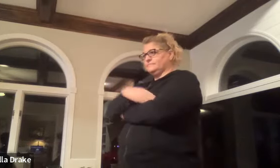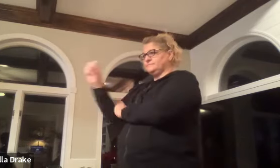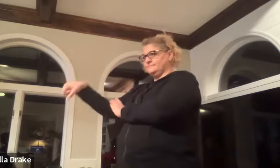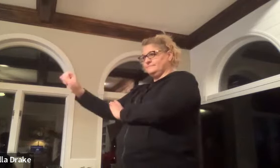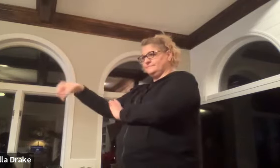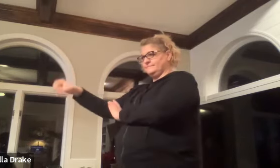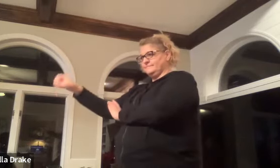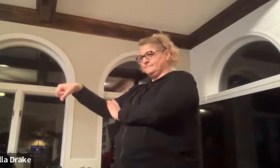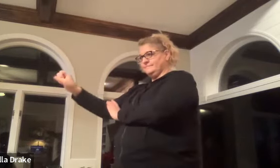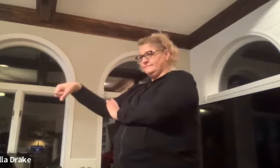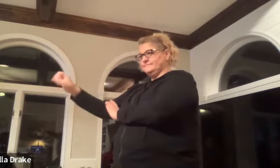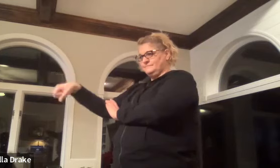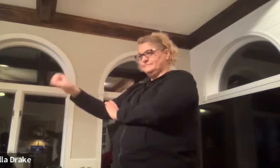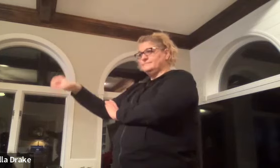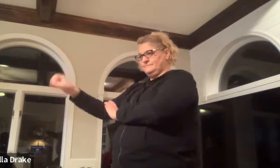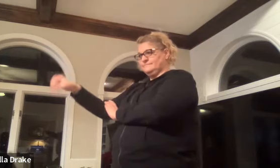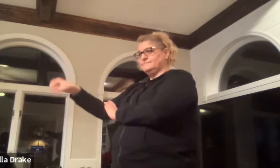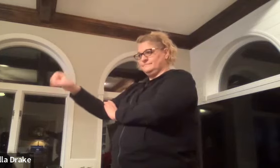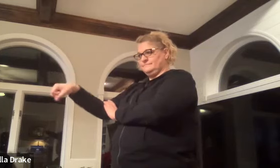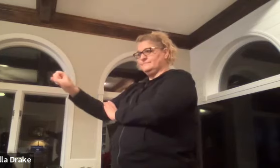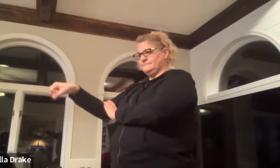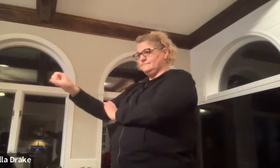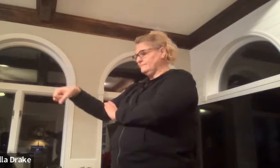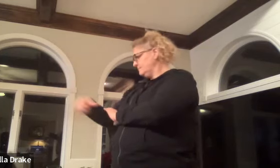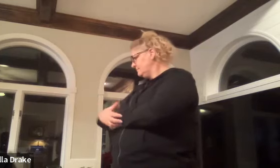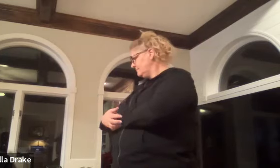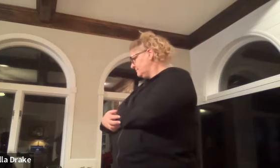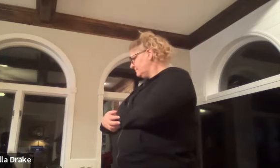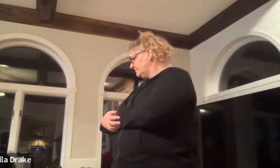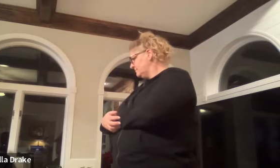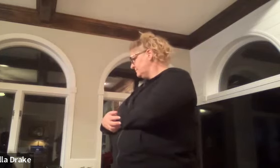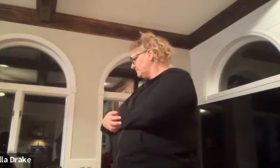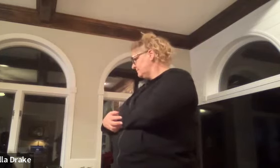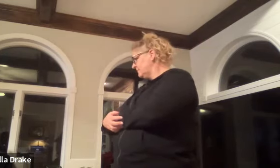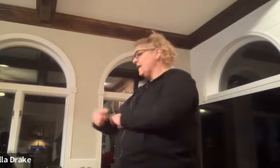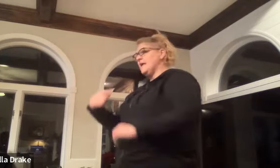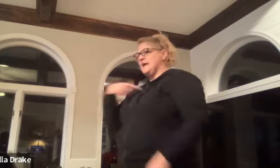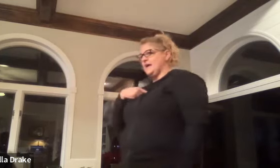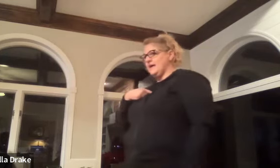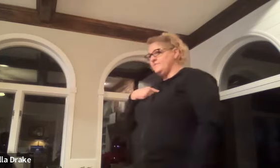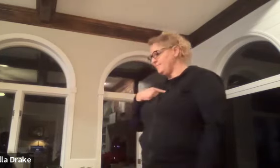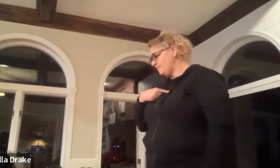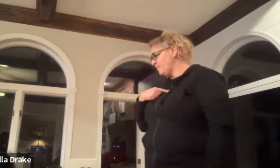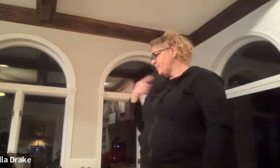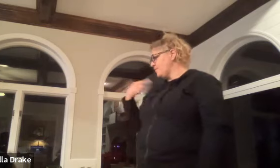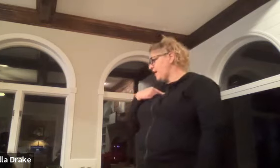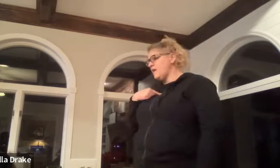before next time yes so how do you say i want you to write down the lyrics i remember you i